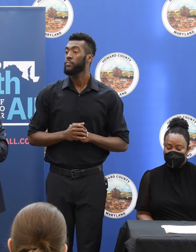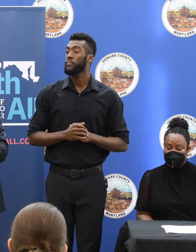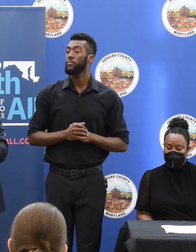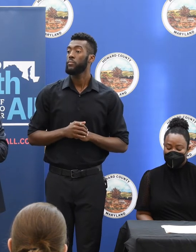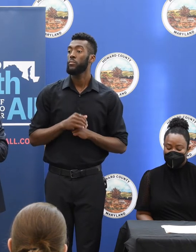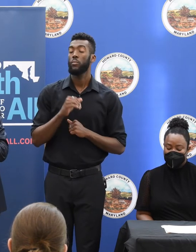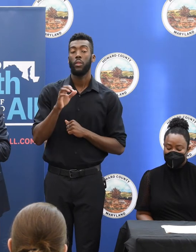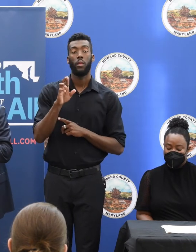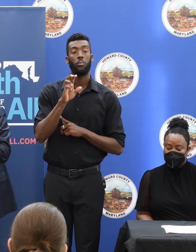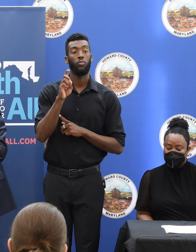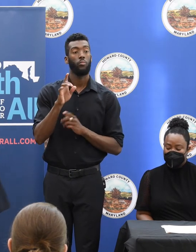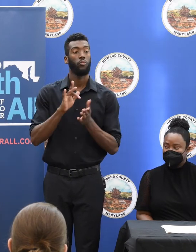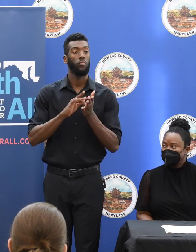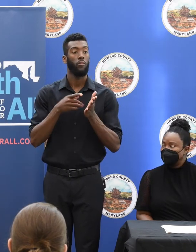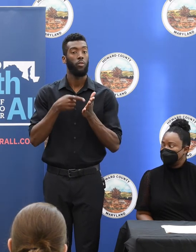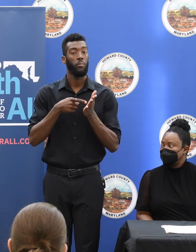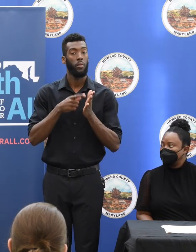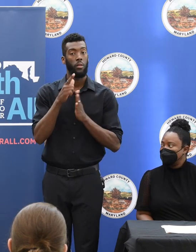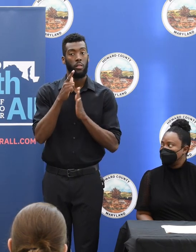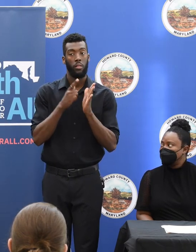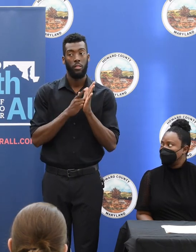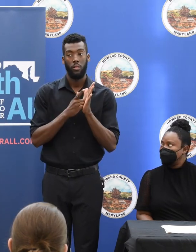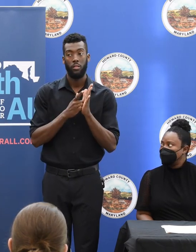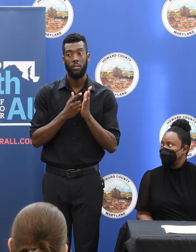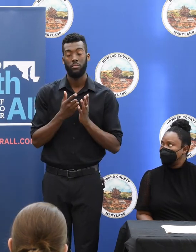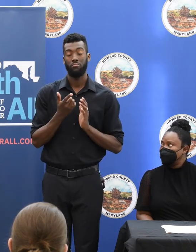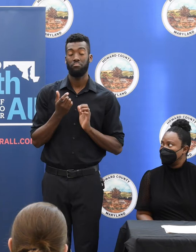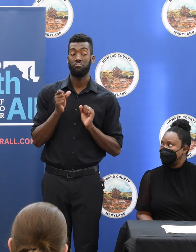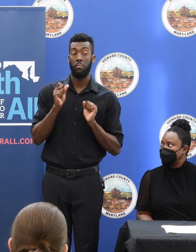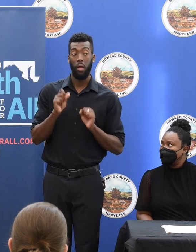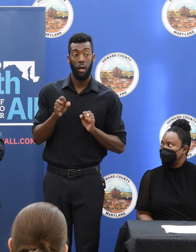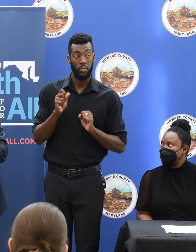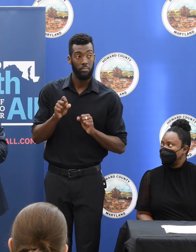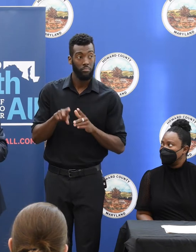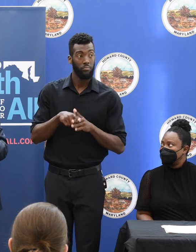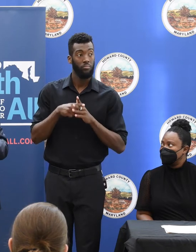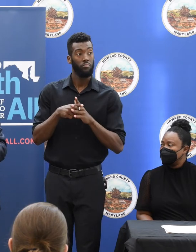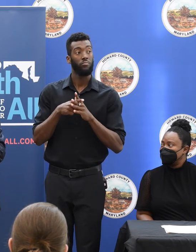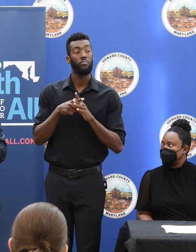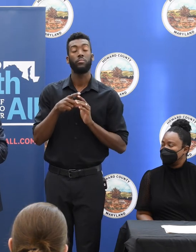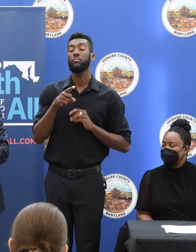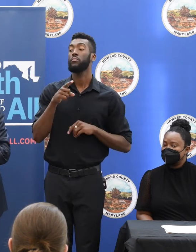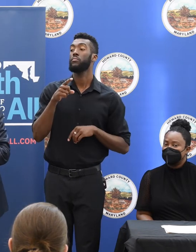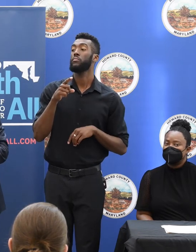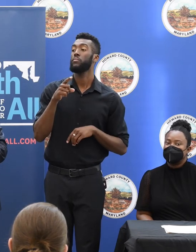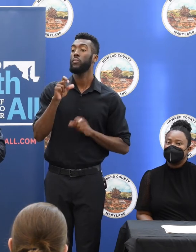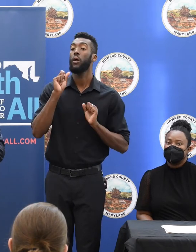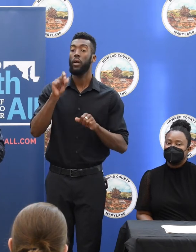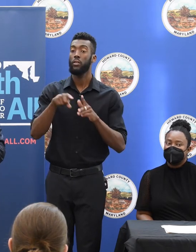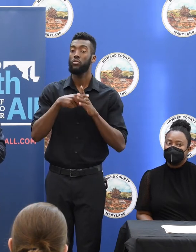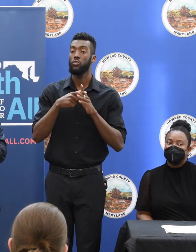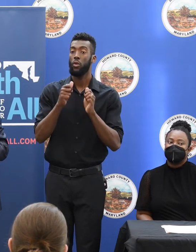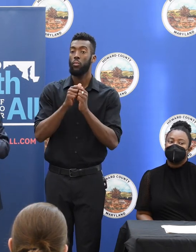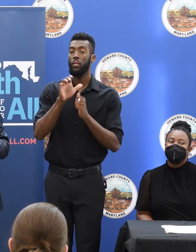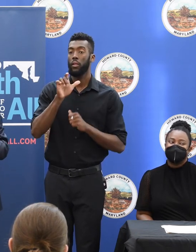affordability board law that couldn't have been enacted without Calvin Ball's leadership and Senator Lamb Watson.